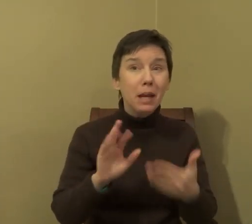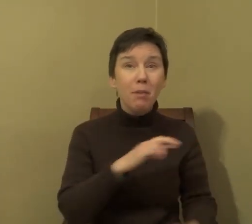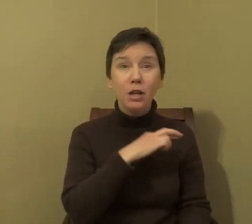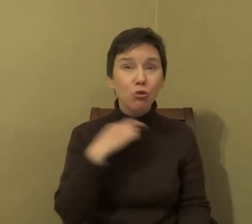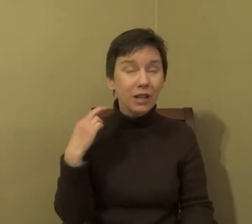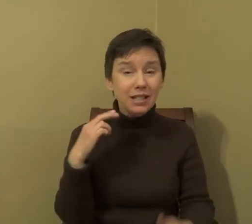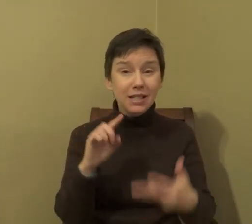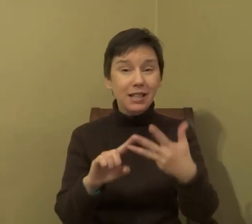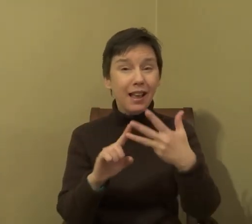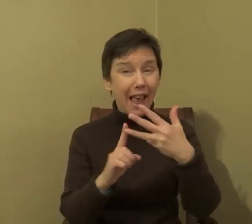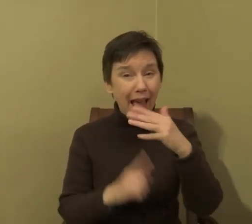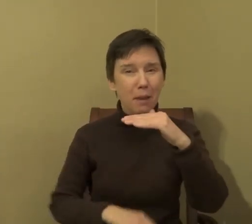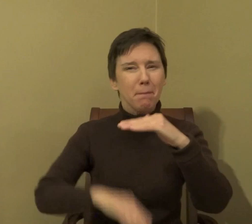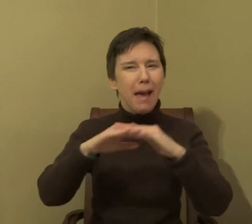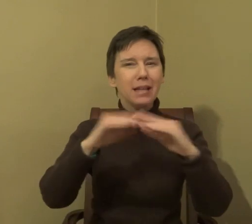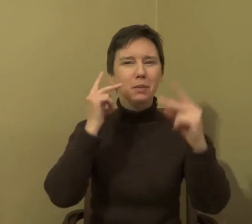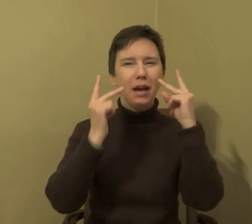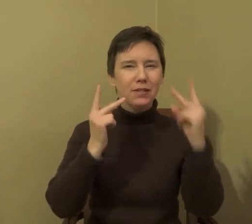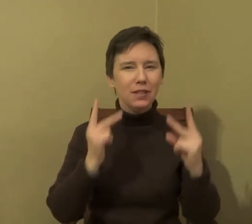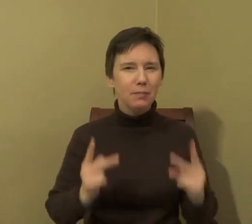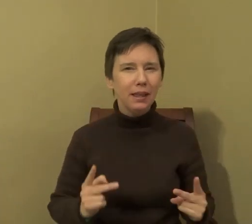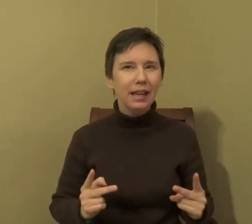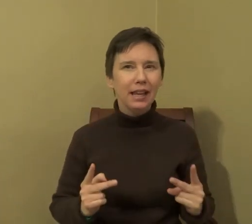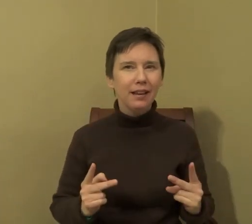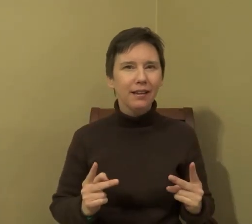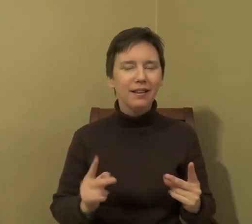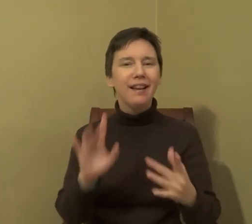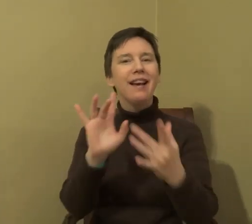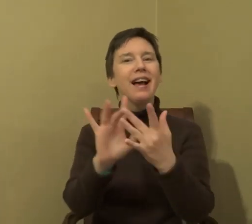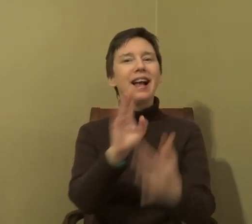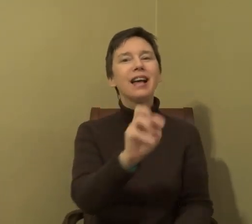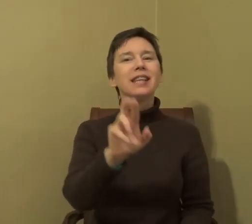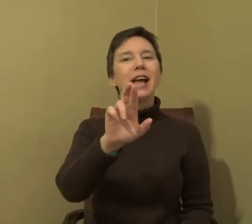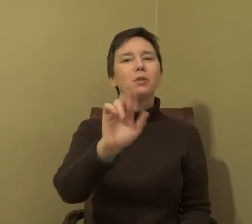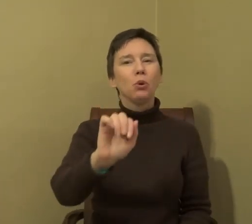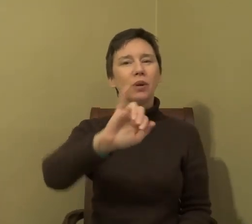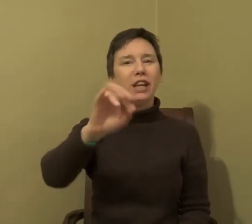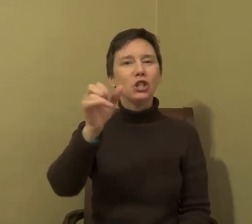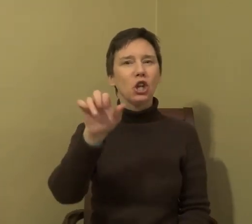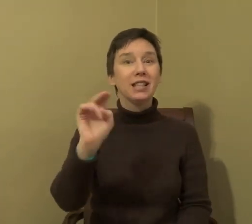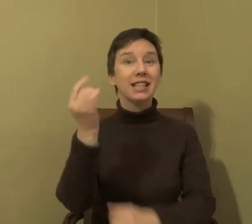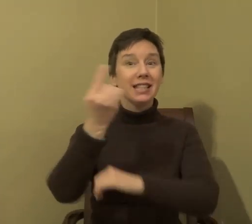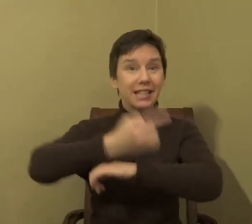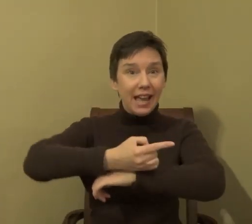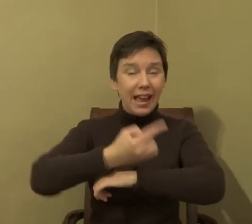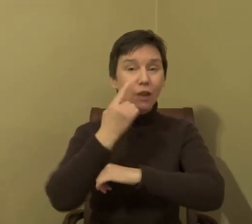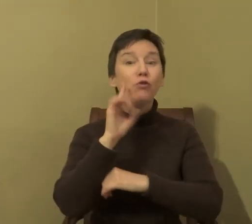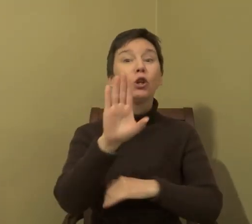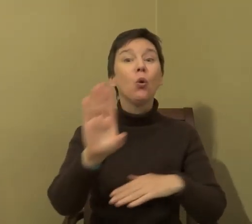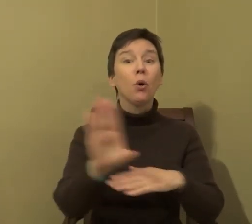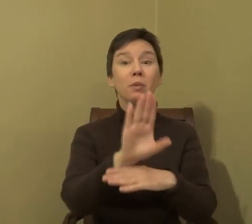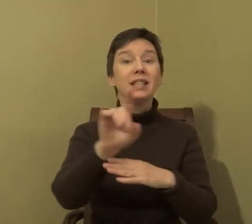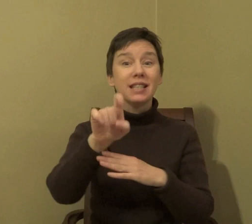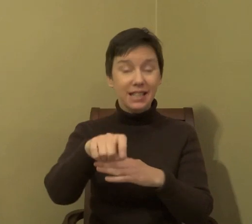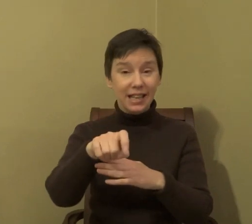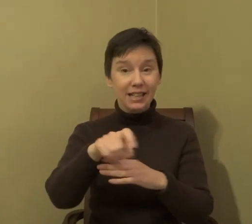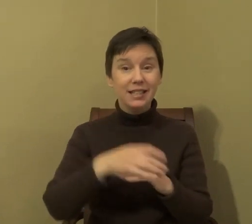minimize risks, and maximize visibility. Contact Maria Johnson today for your business needs.